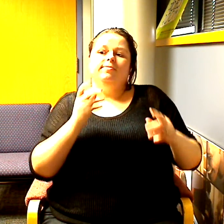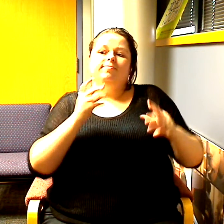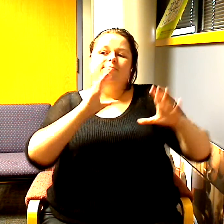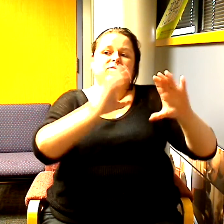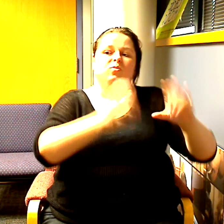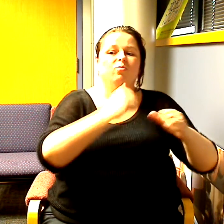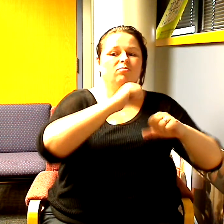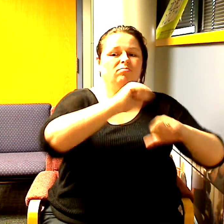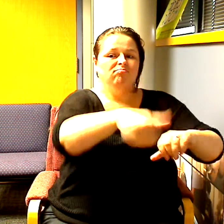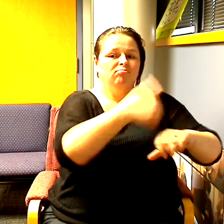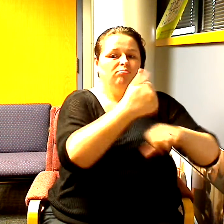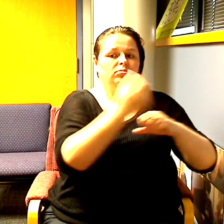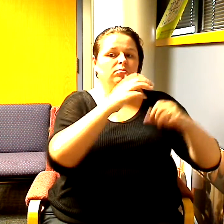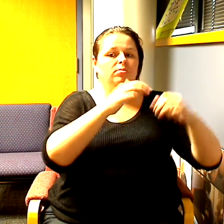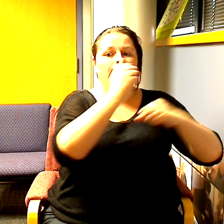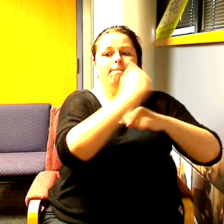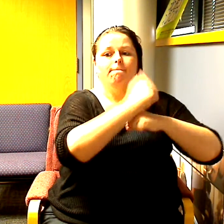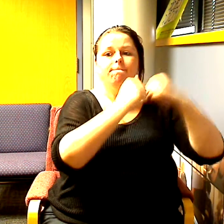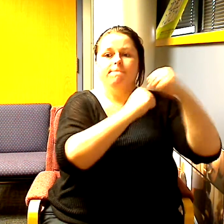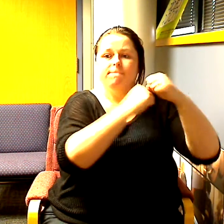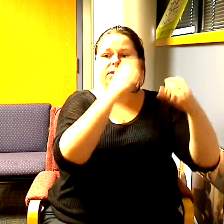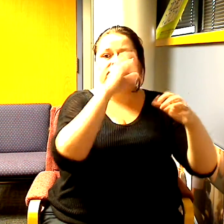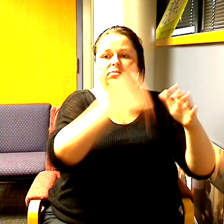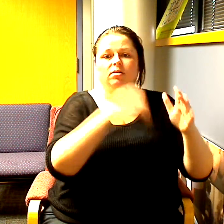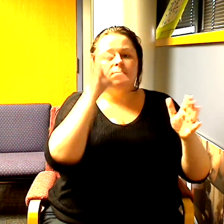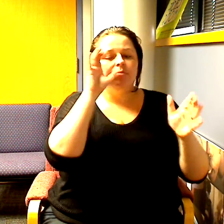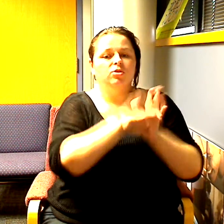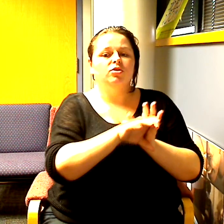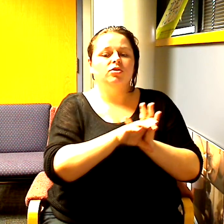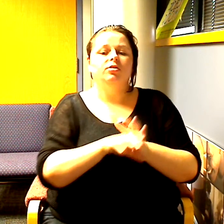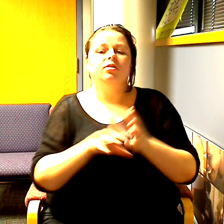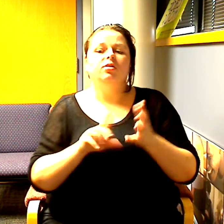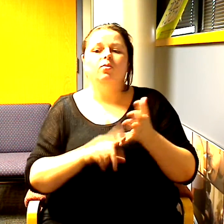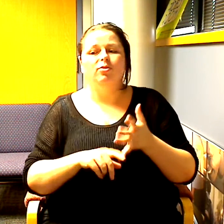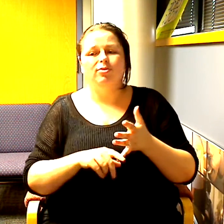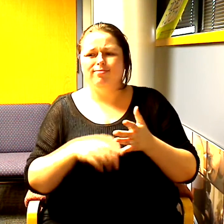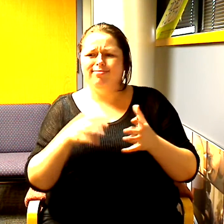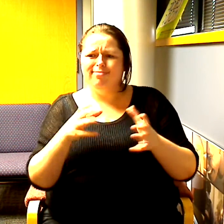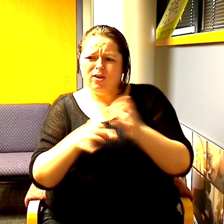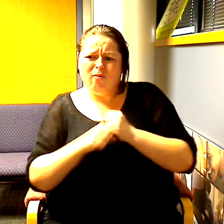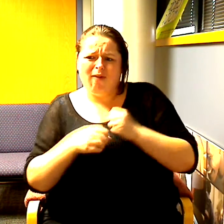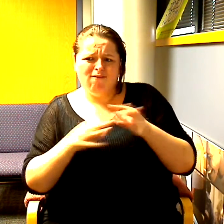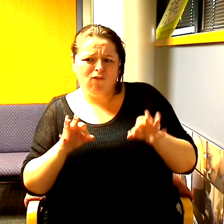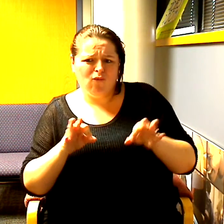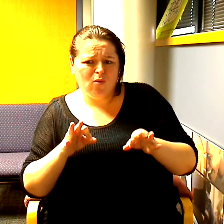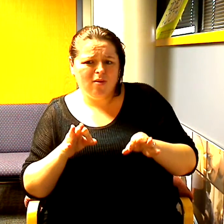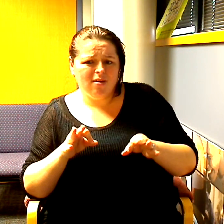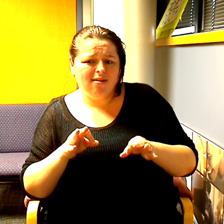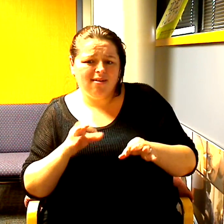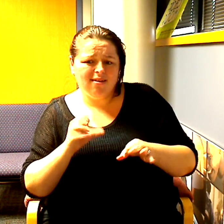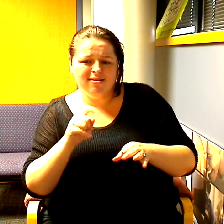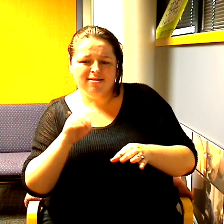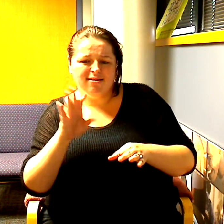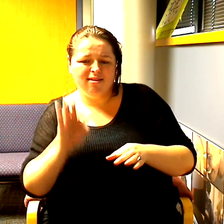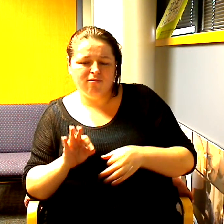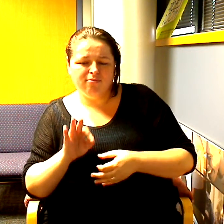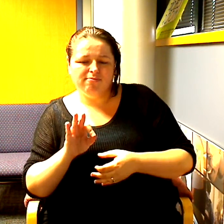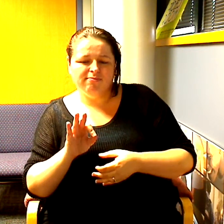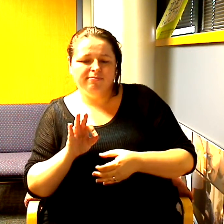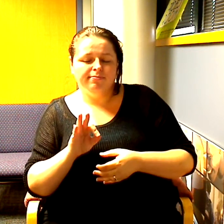okay so the next question people always ask me is do you get free stuff I do have too many eight inch heels